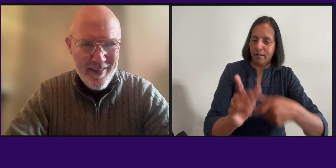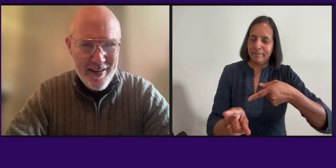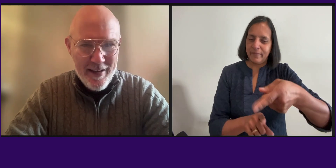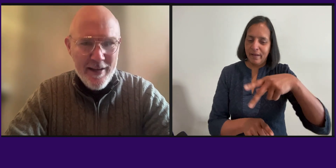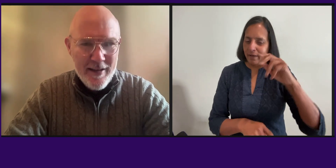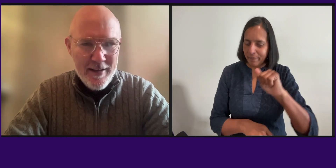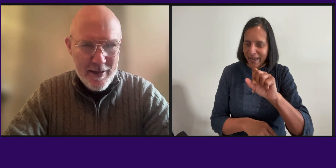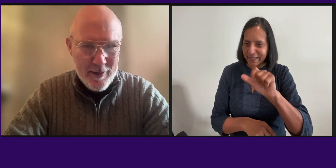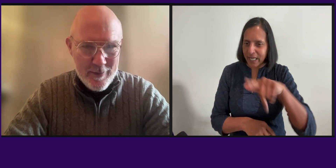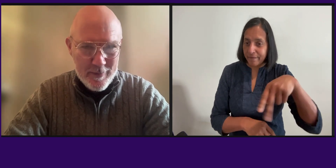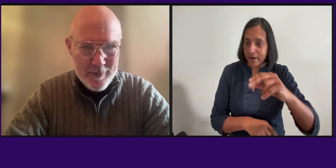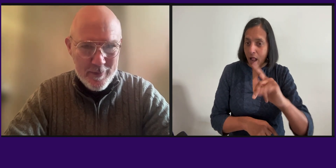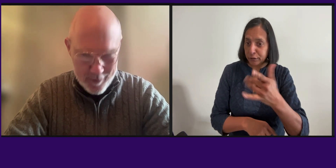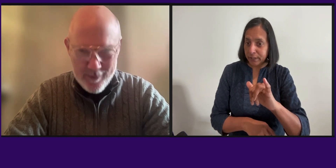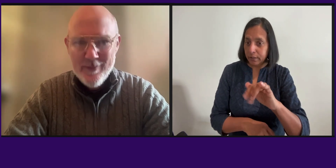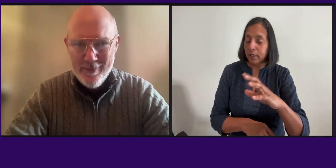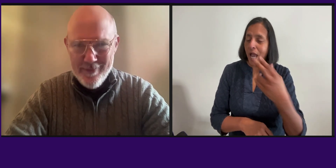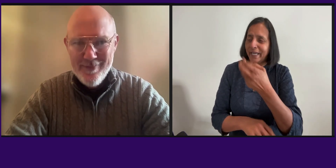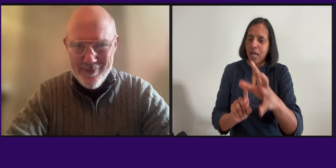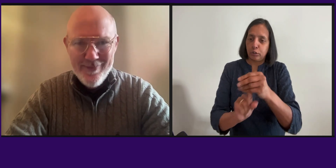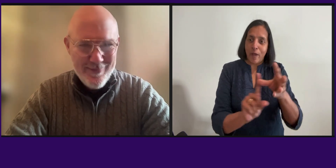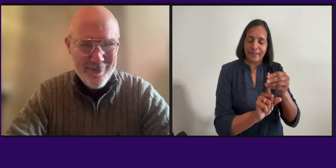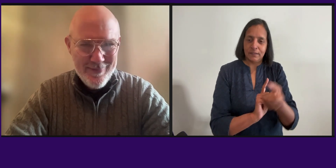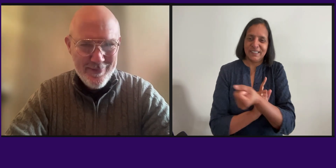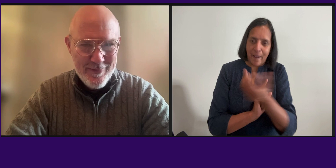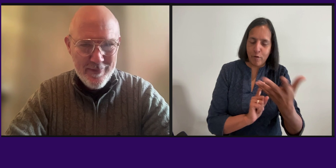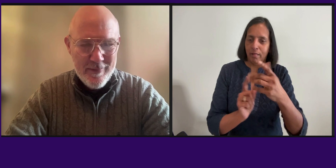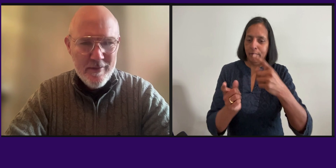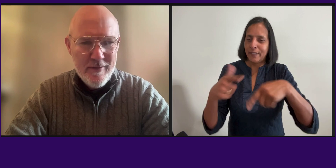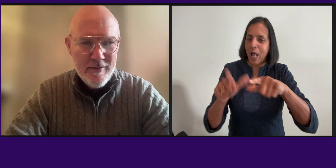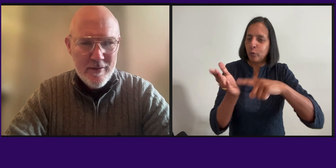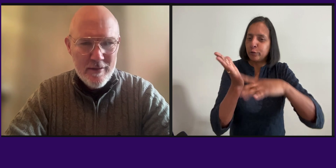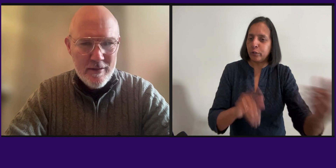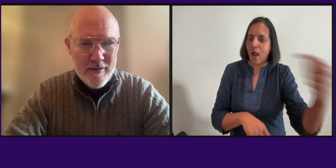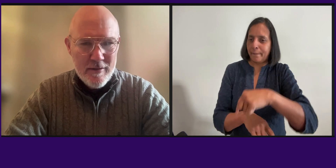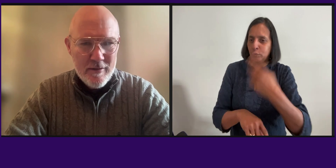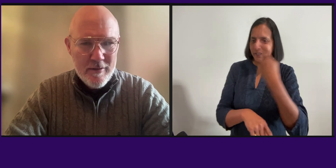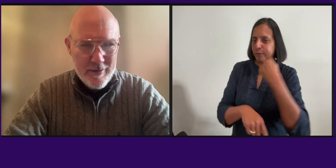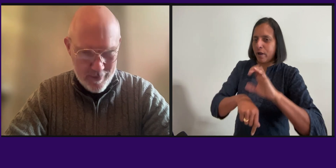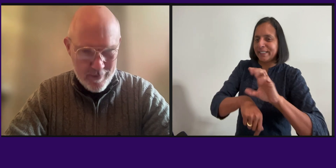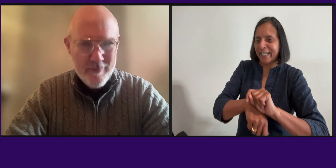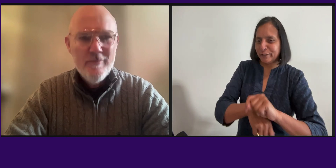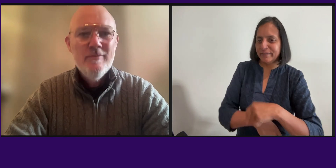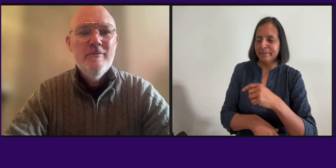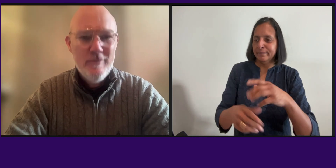phonology of ASL. He's included several other sign language researchers as consultants on his work including